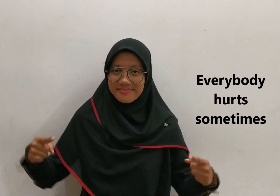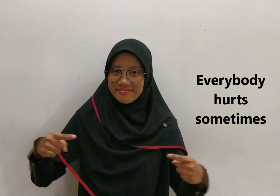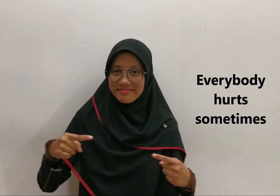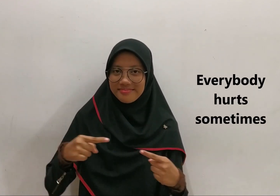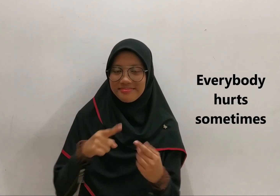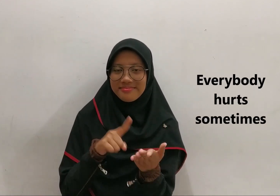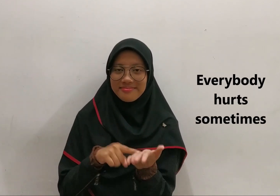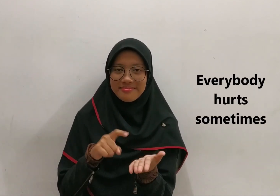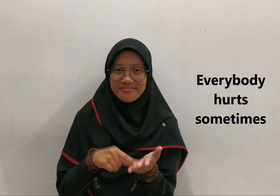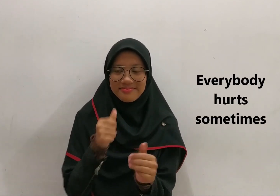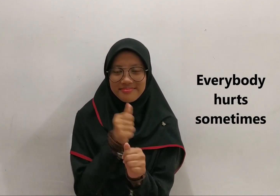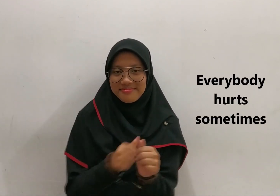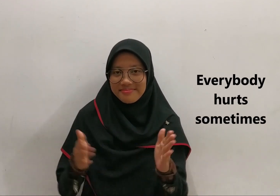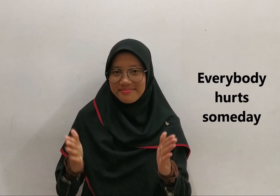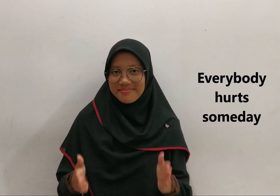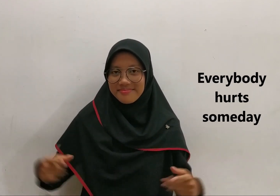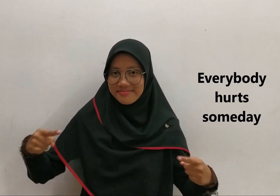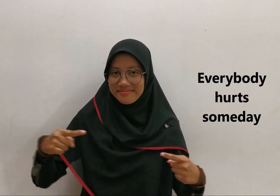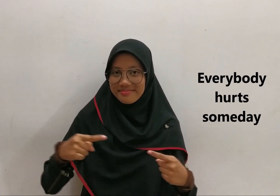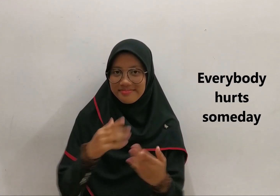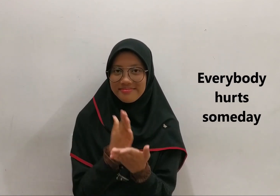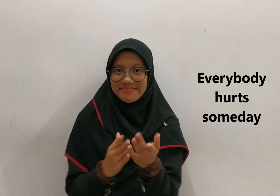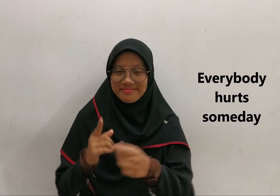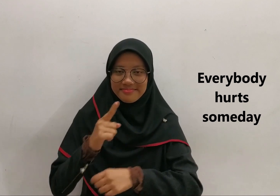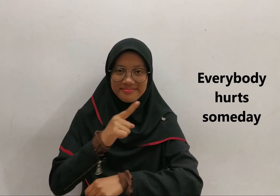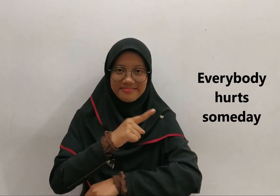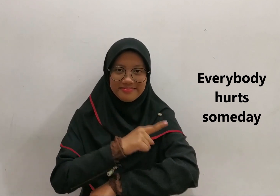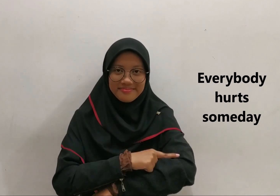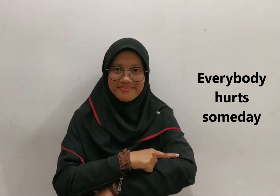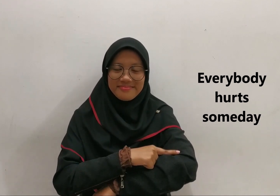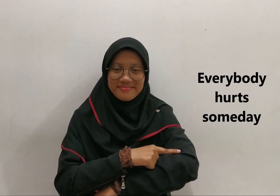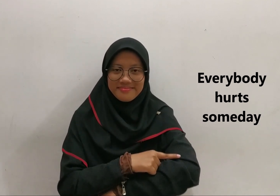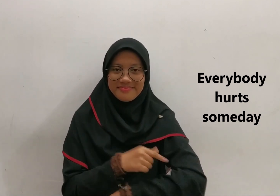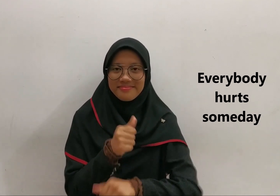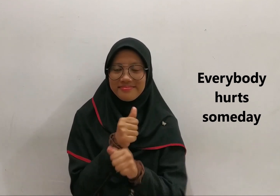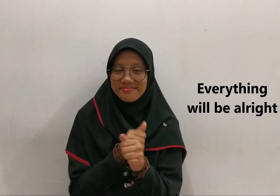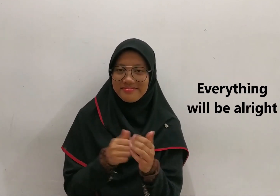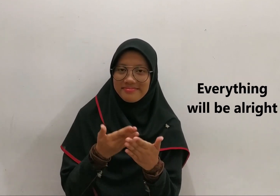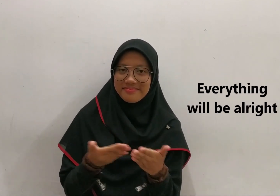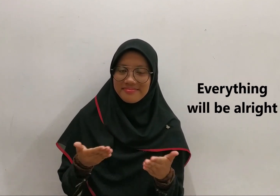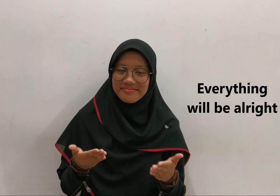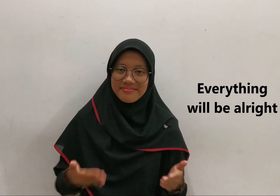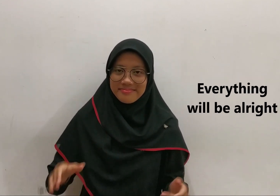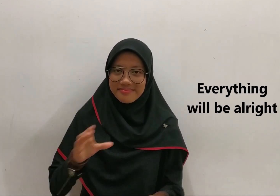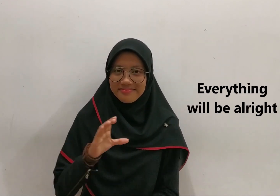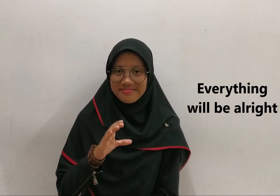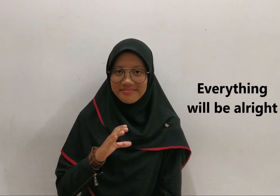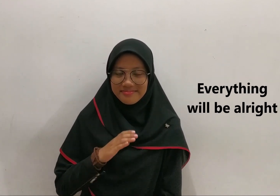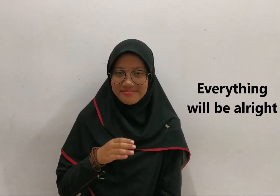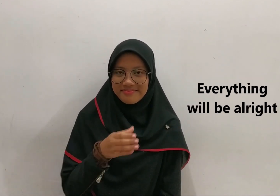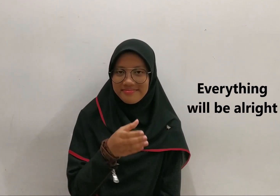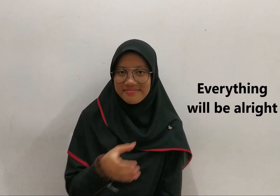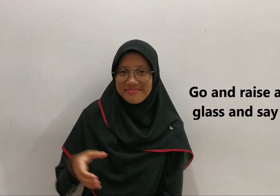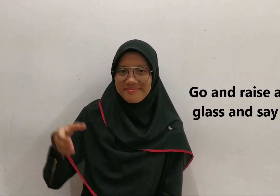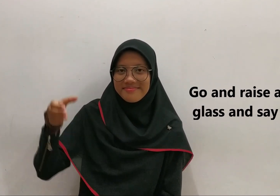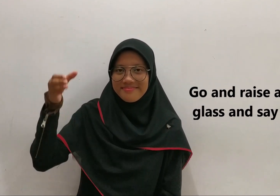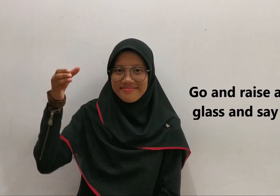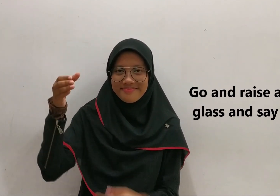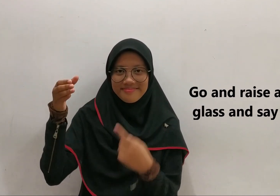hurts sometimes Everybody hurts someday But everything gon' be alright Gon' raise a glass